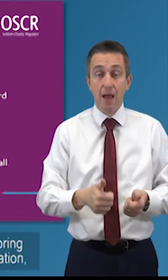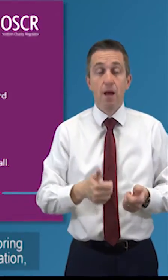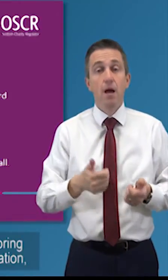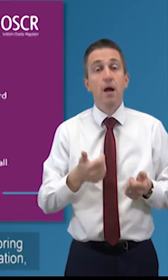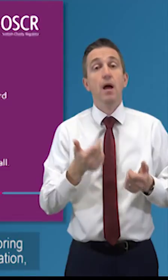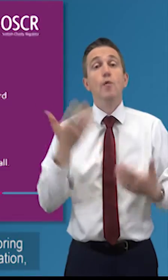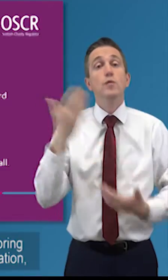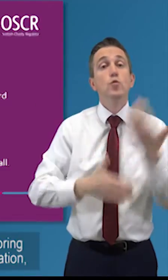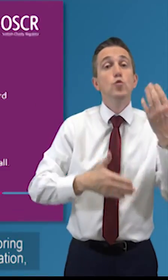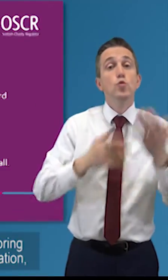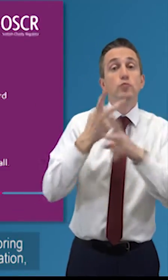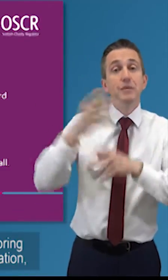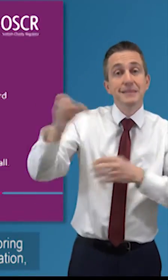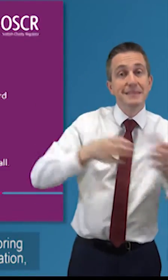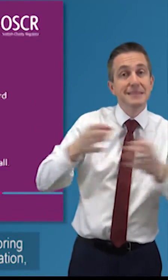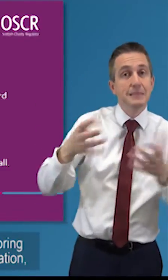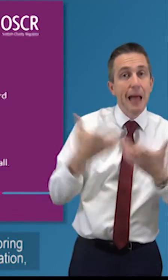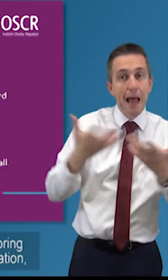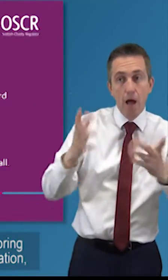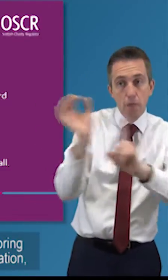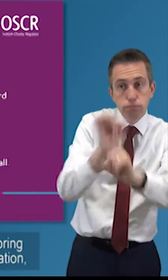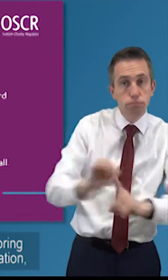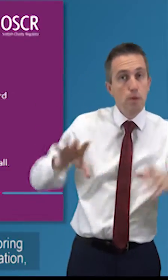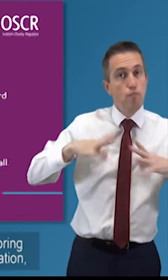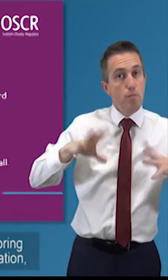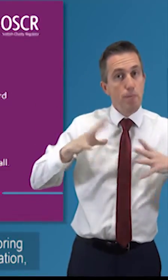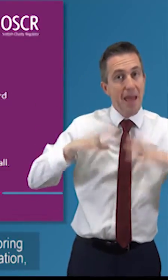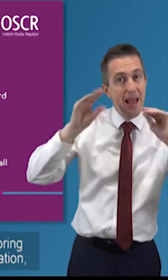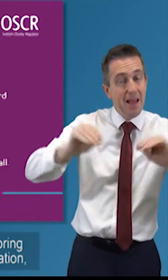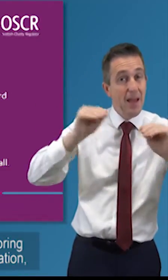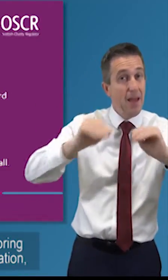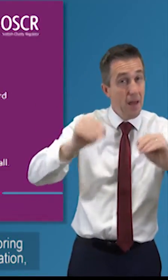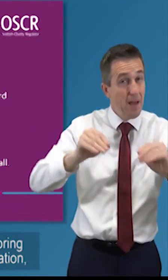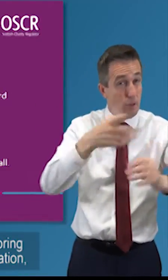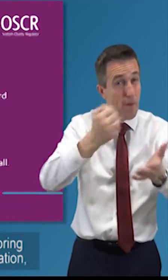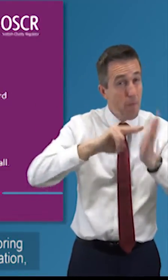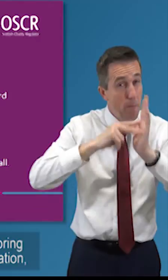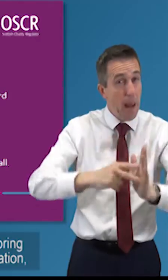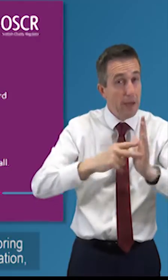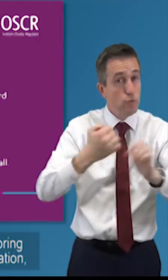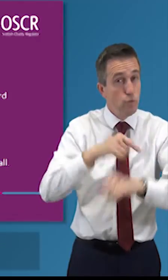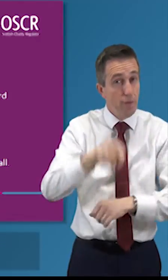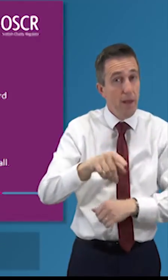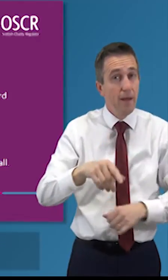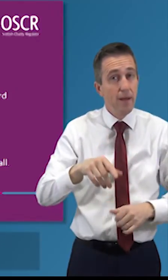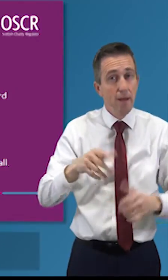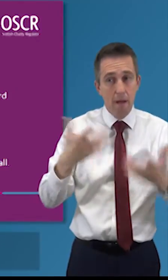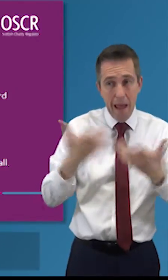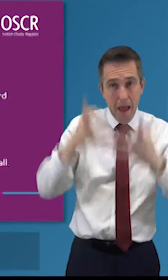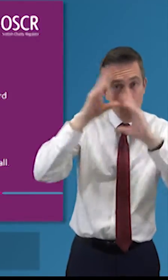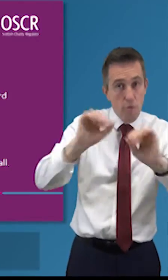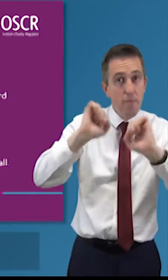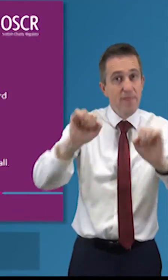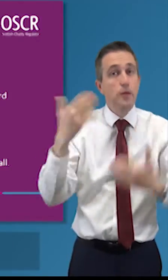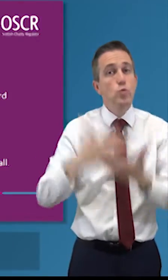if you do get fresh people on board how do you bring them in how do you get them used to the organization how do you let them know what their duties